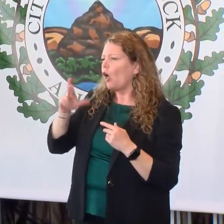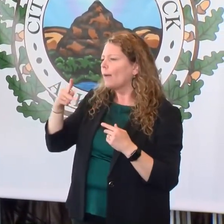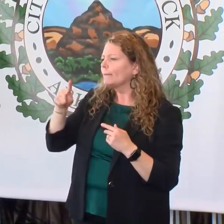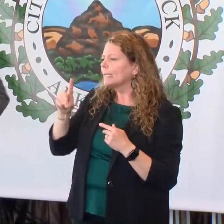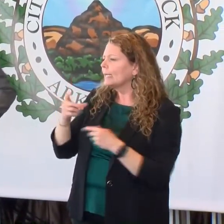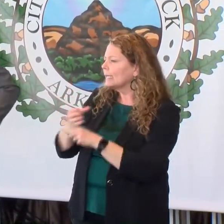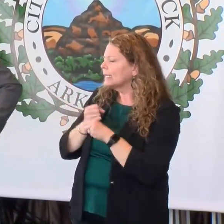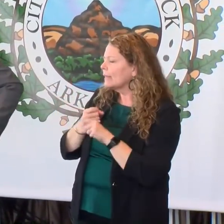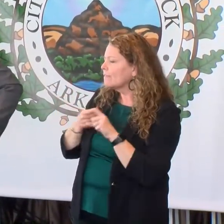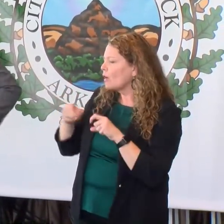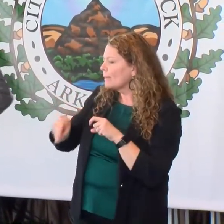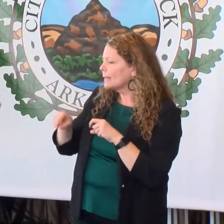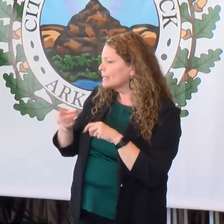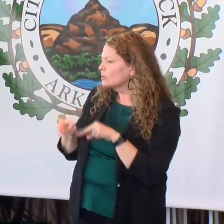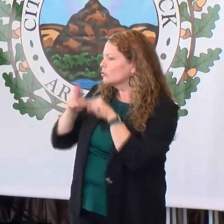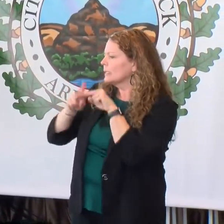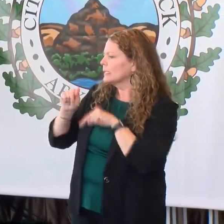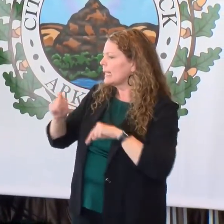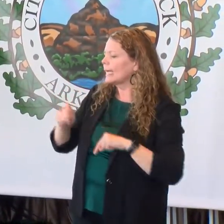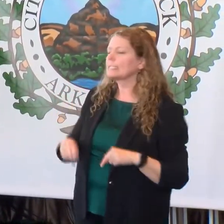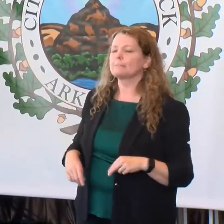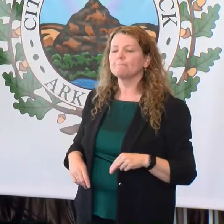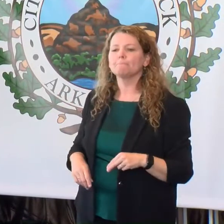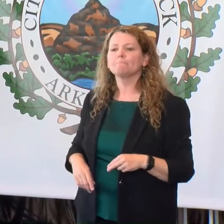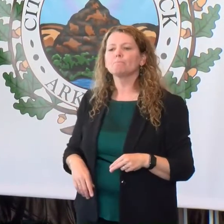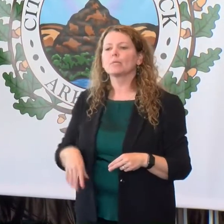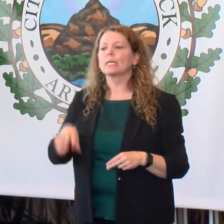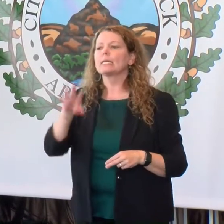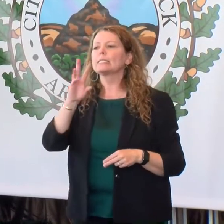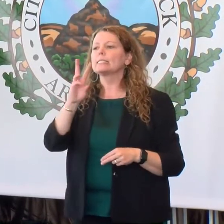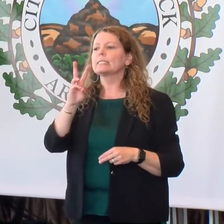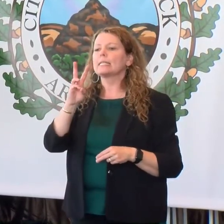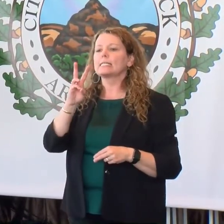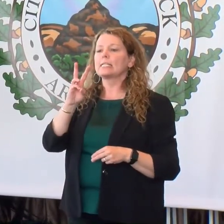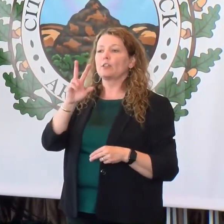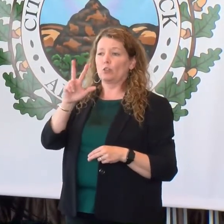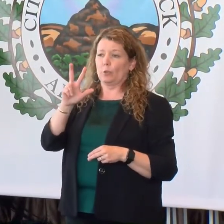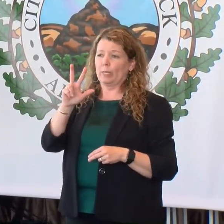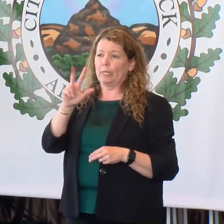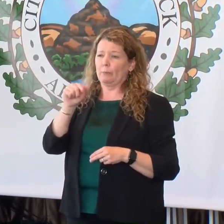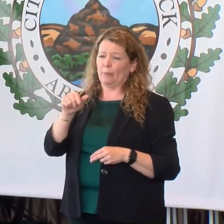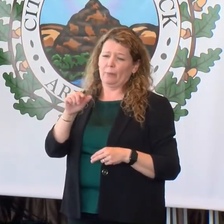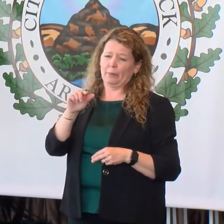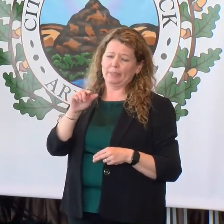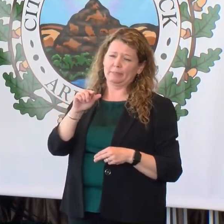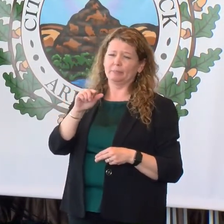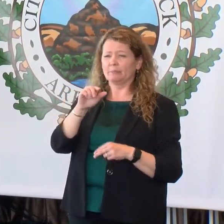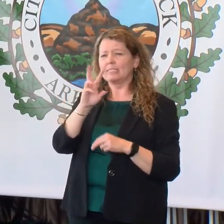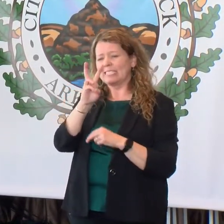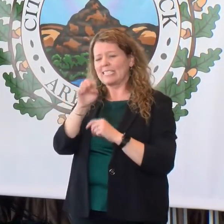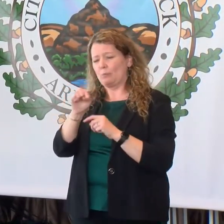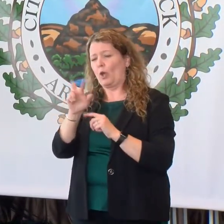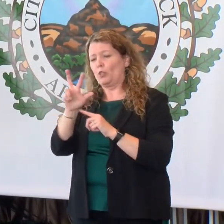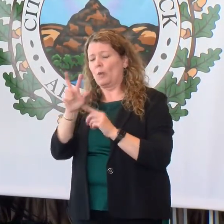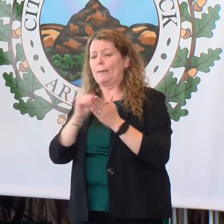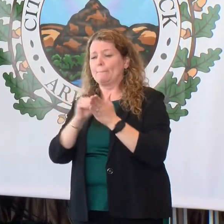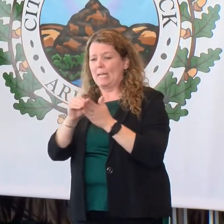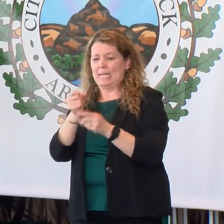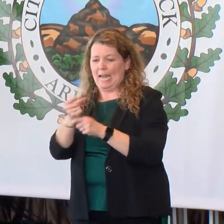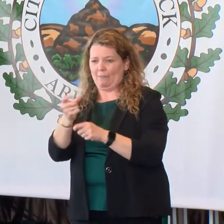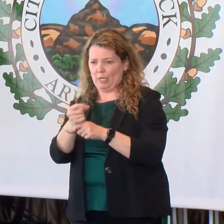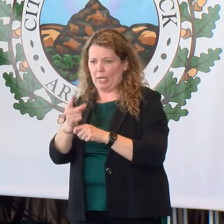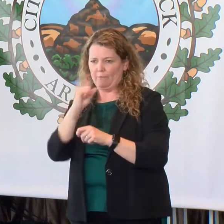with this tax increase? Sure. In the 63.7 million in the first 10 years, which is about 6.3 million annually,